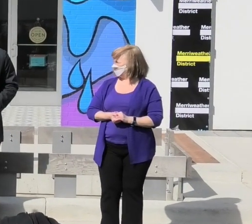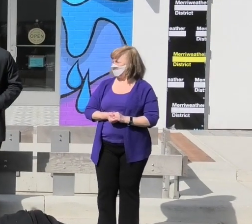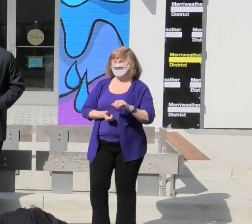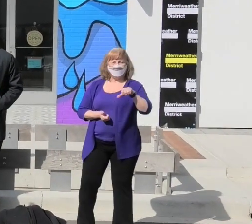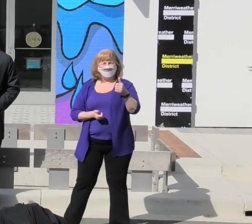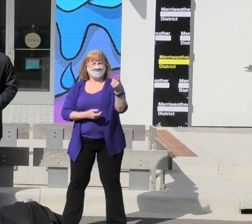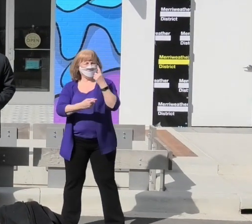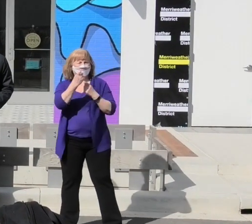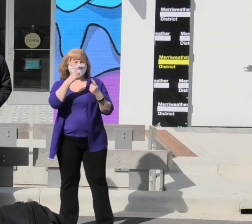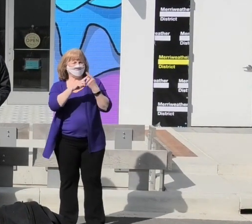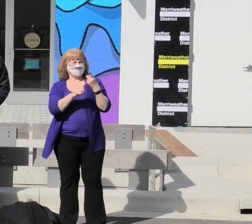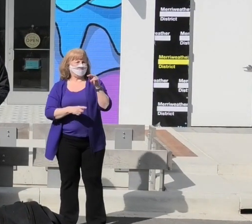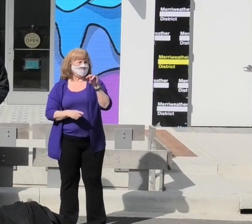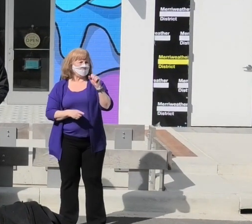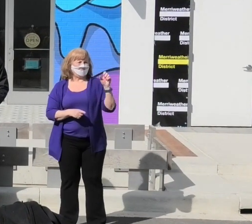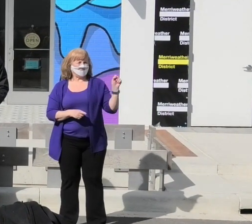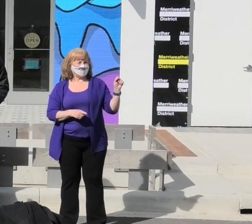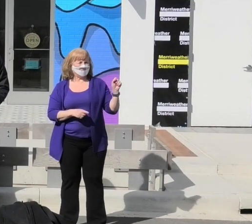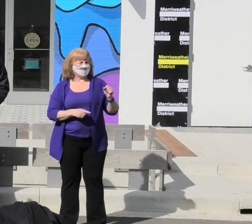Any other questions from the press?